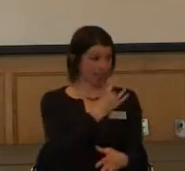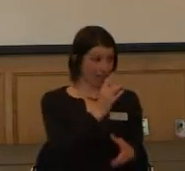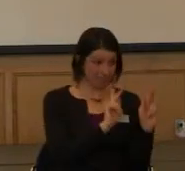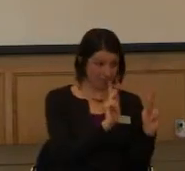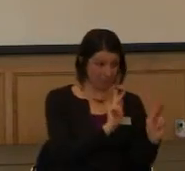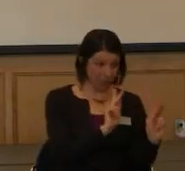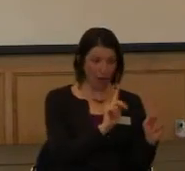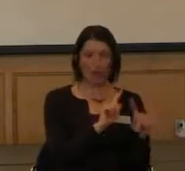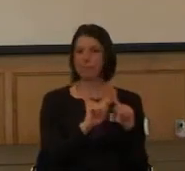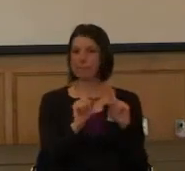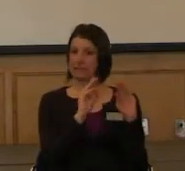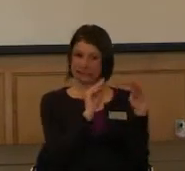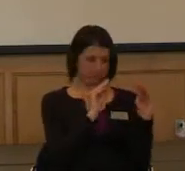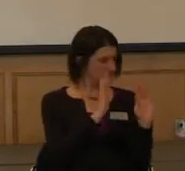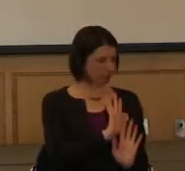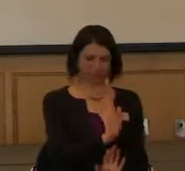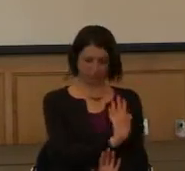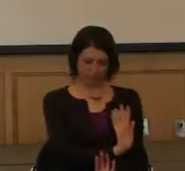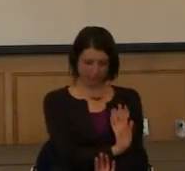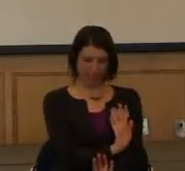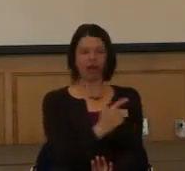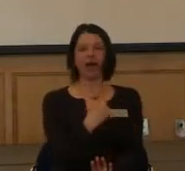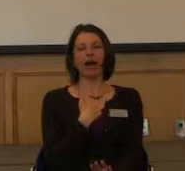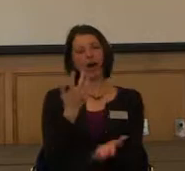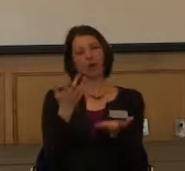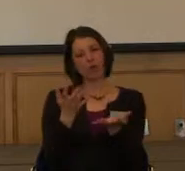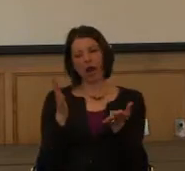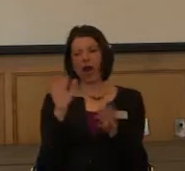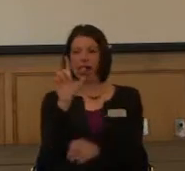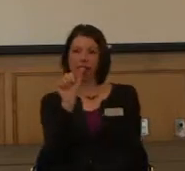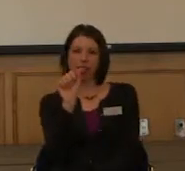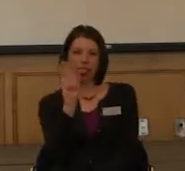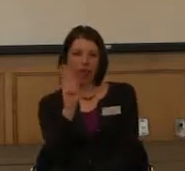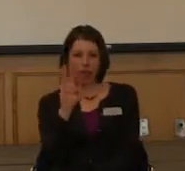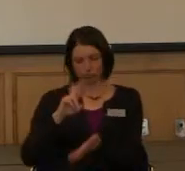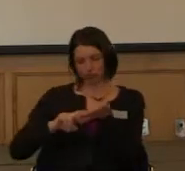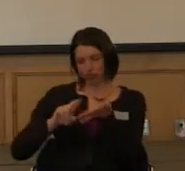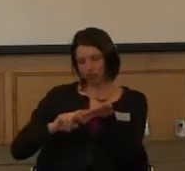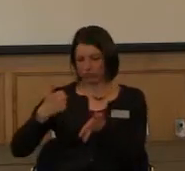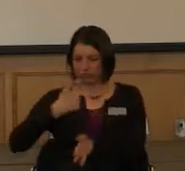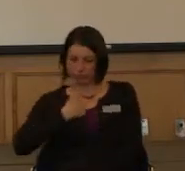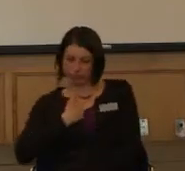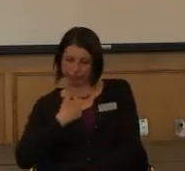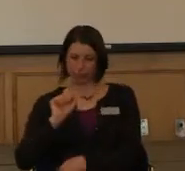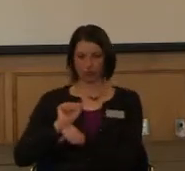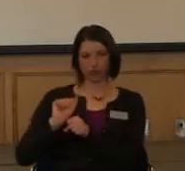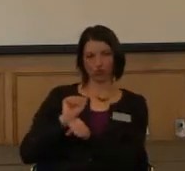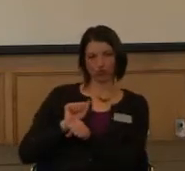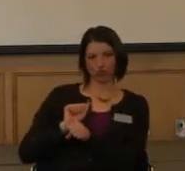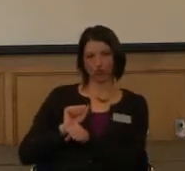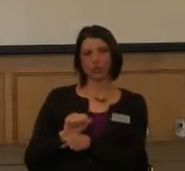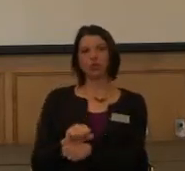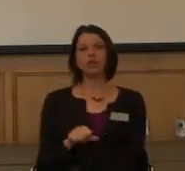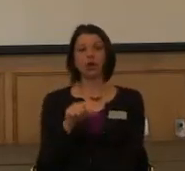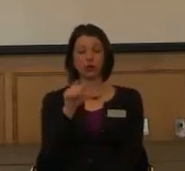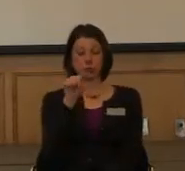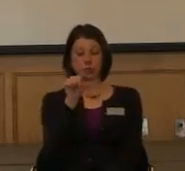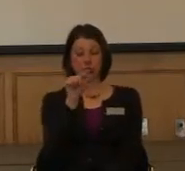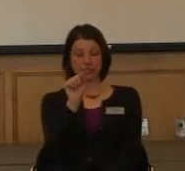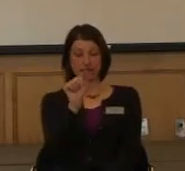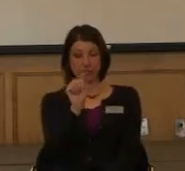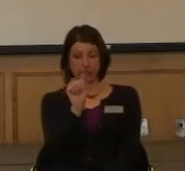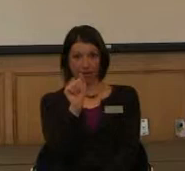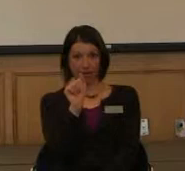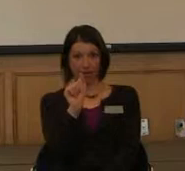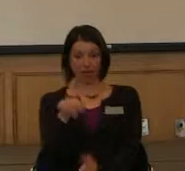I don't want to be teaching them. I just want to be in a nice little lab doing my work. Well, I got to do the GTA and